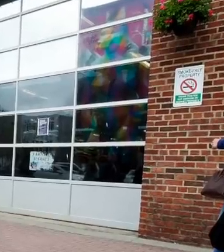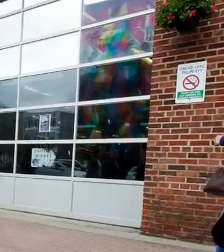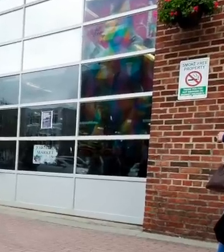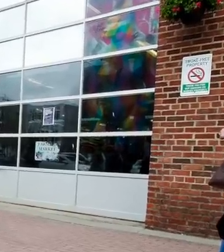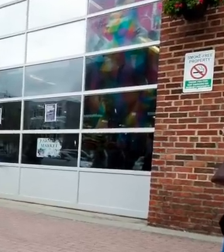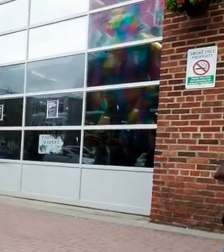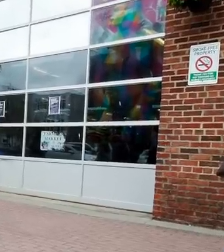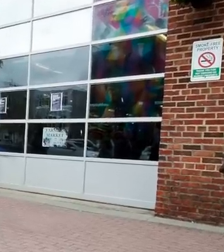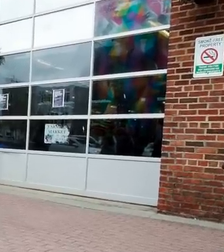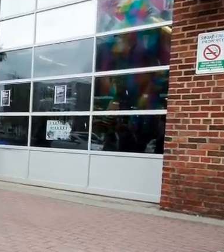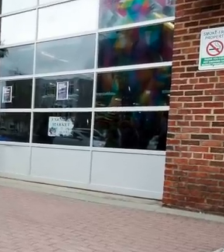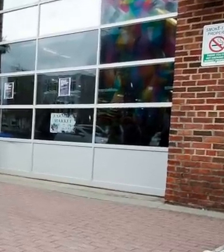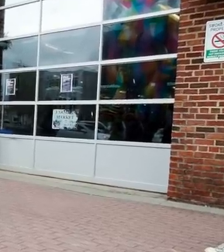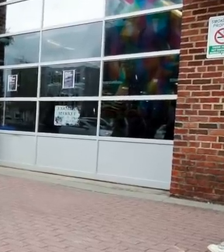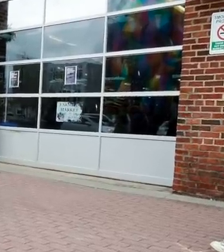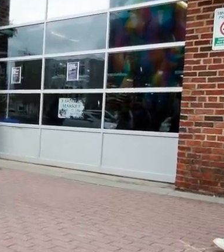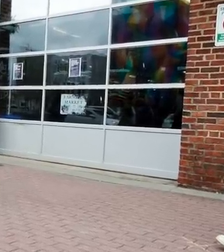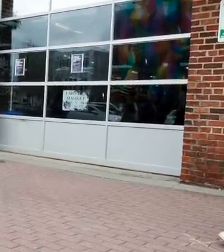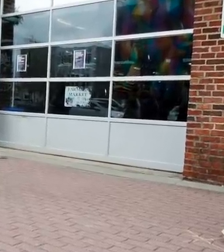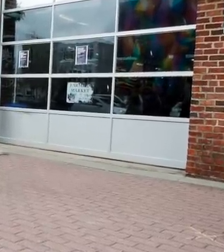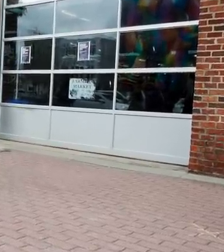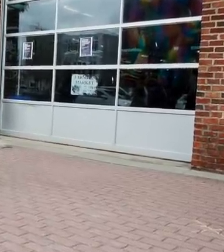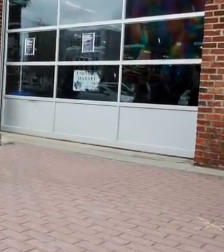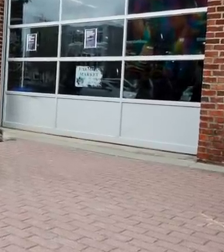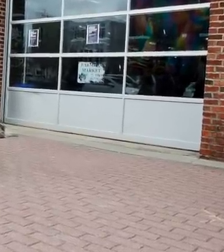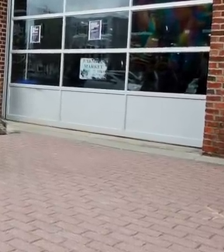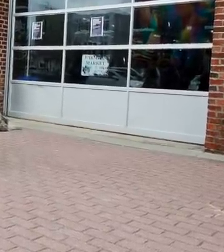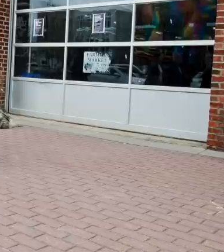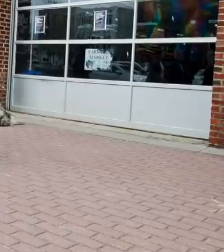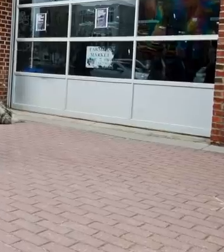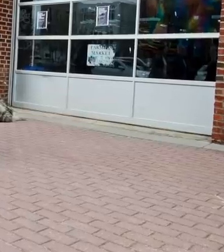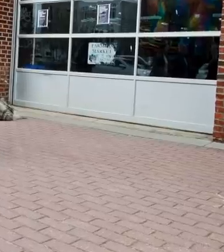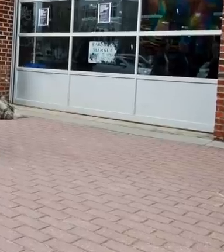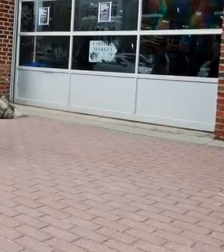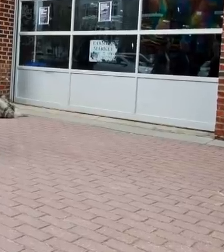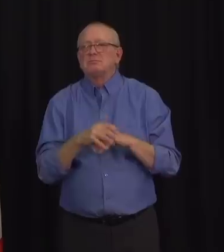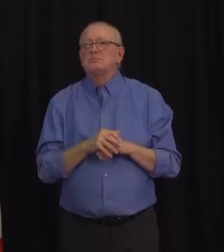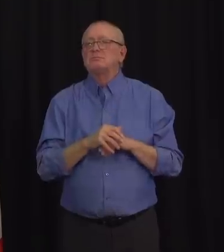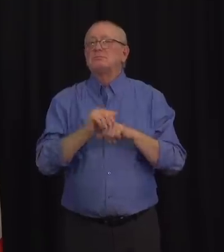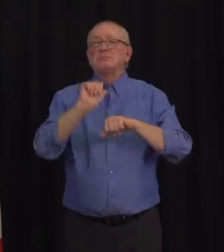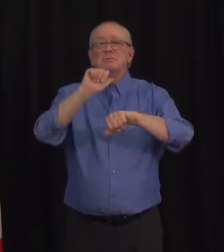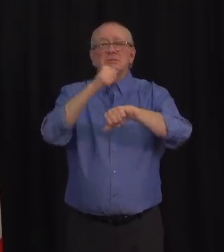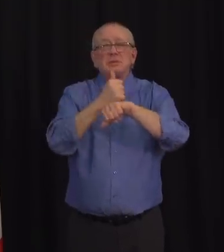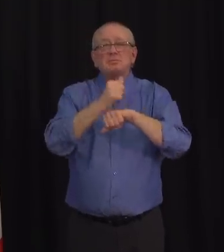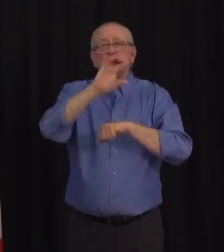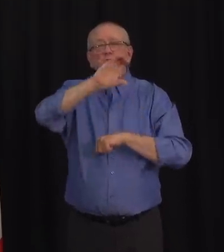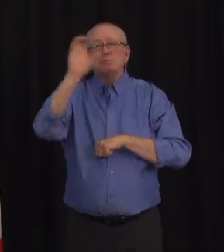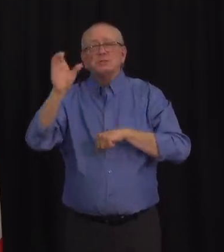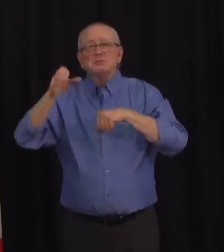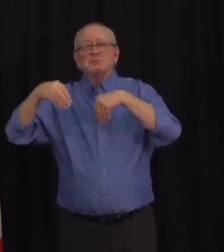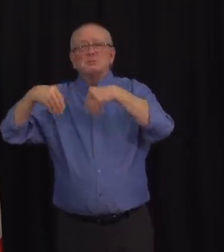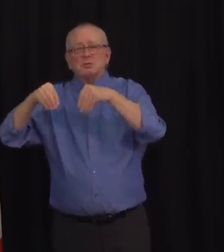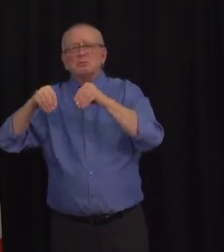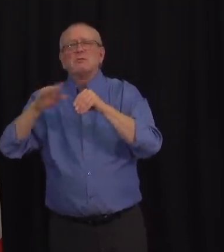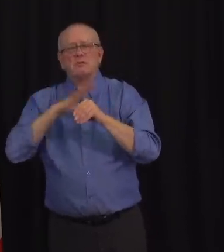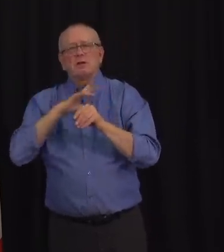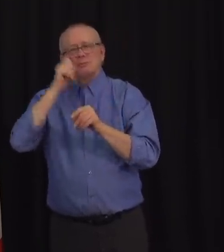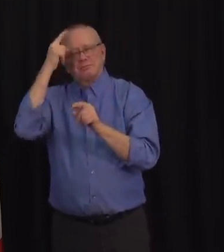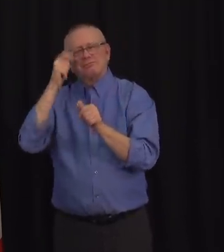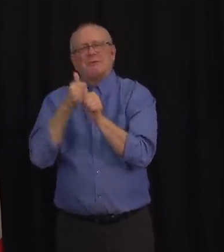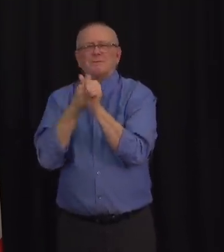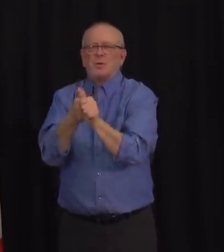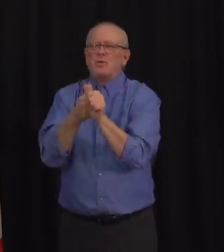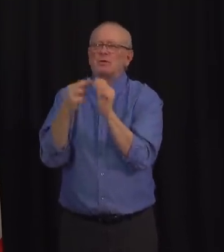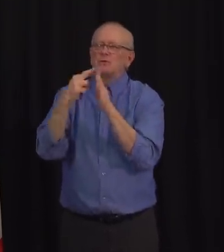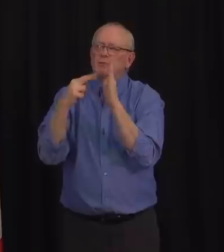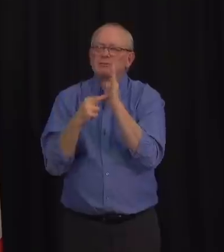seasonal markets like Christmas markets may also continue as long as public health measures are in place. And finally, the